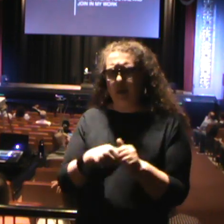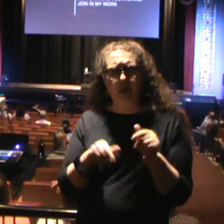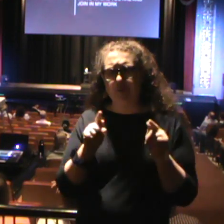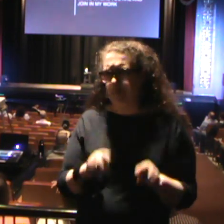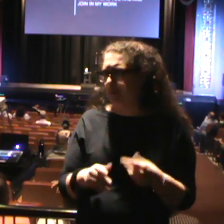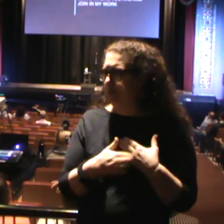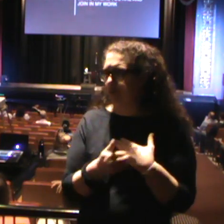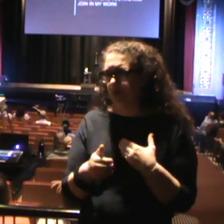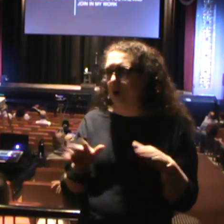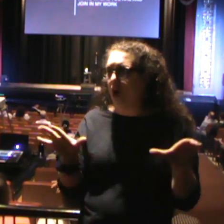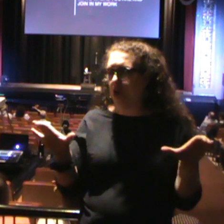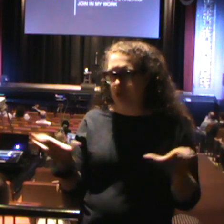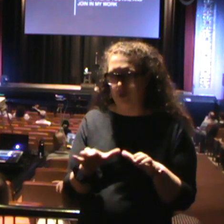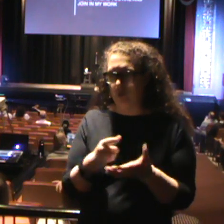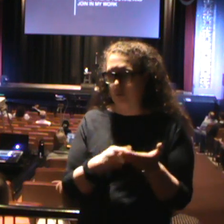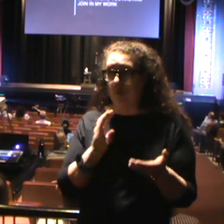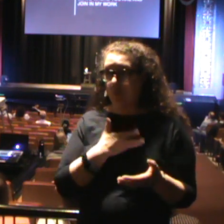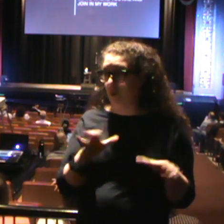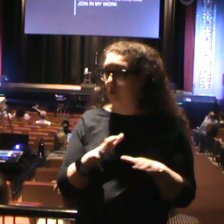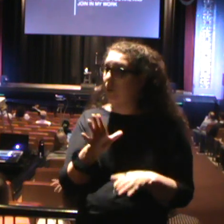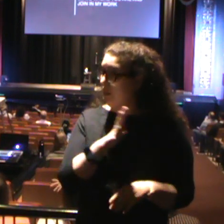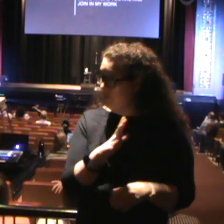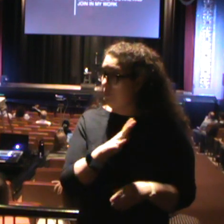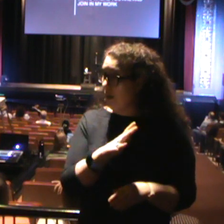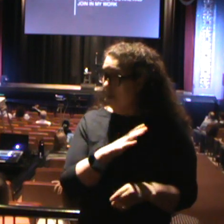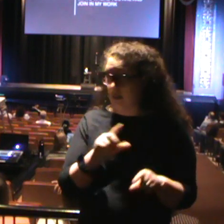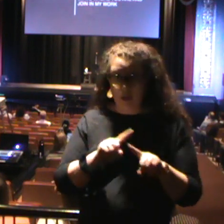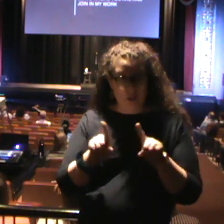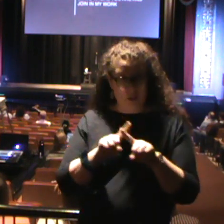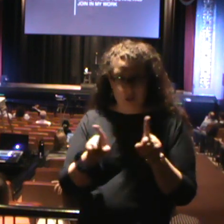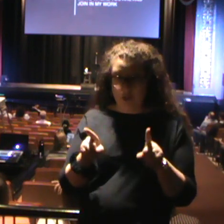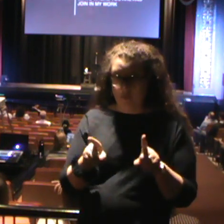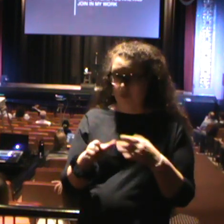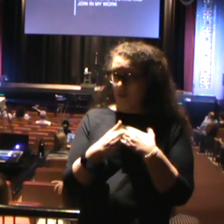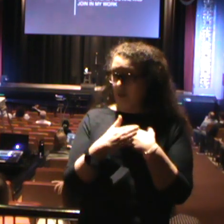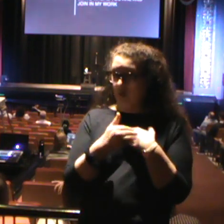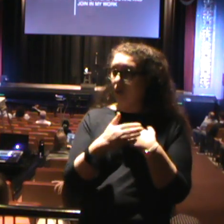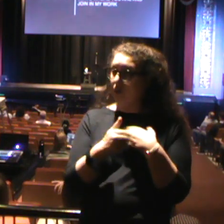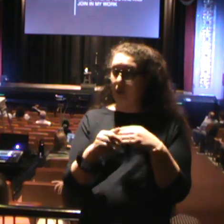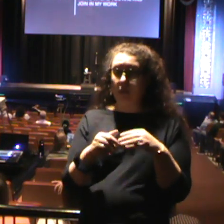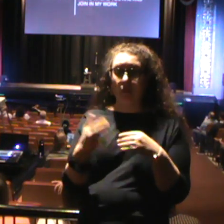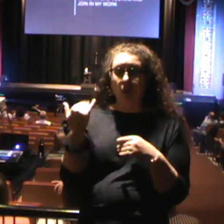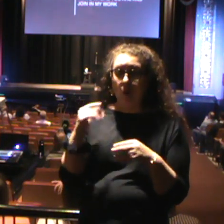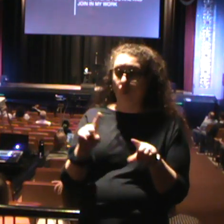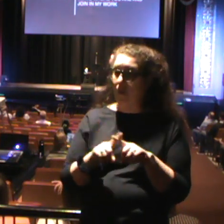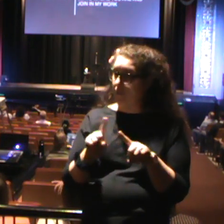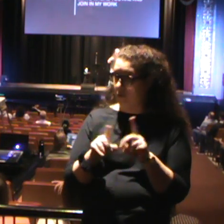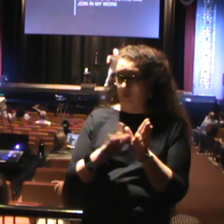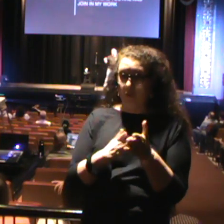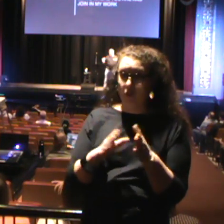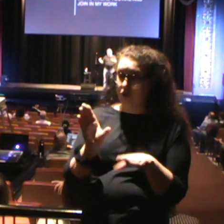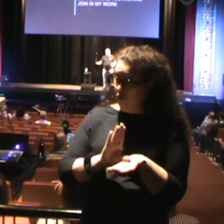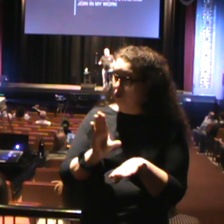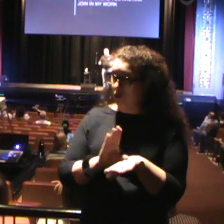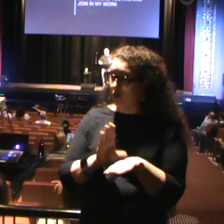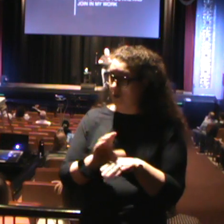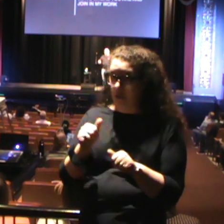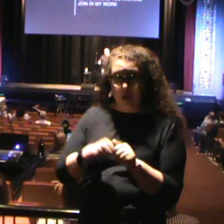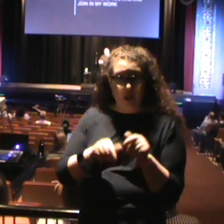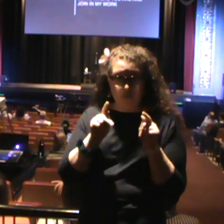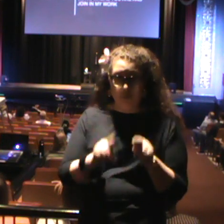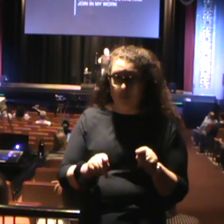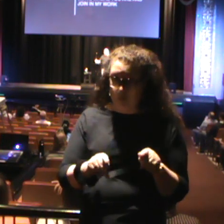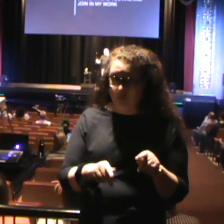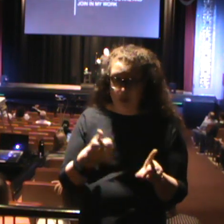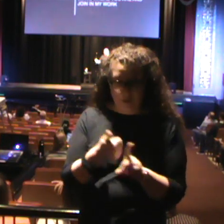Not everyone is called to do what we do. That's fine. There's different callings. That's why there's different churches. Jesus has a calling for each and every single person. There are